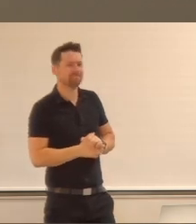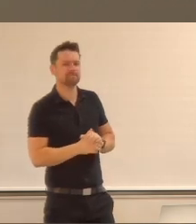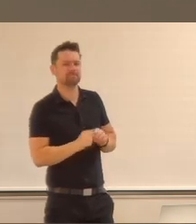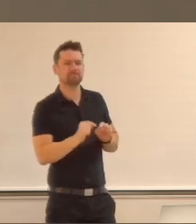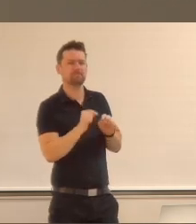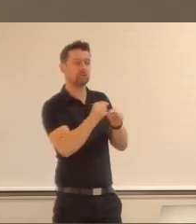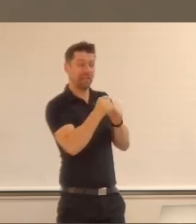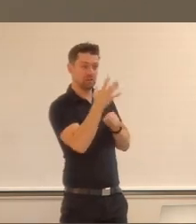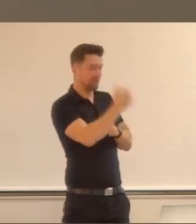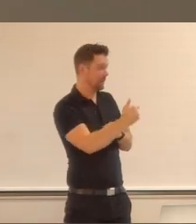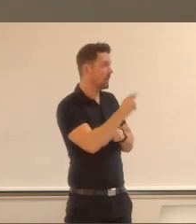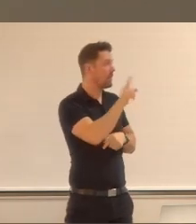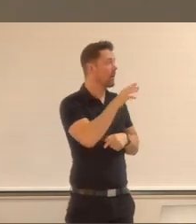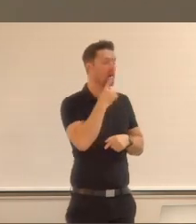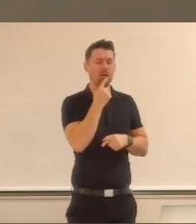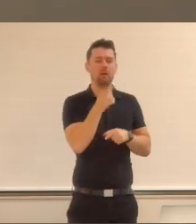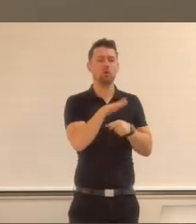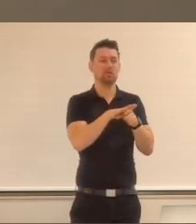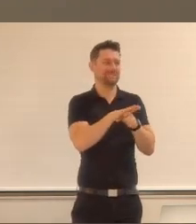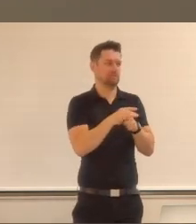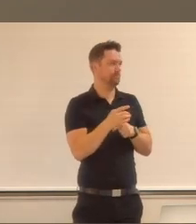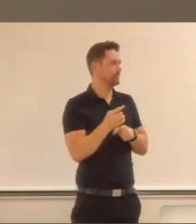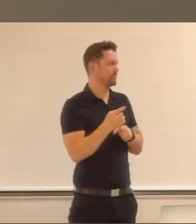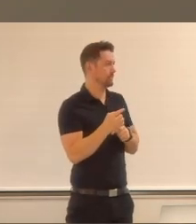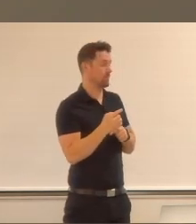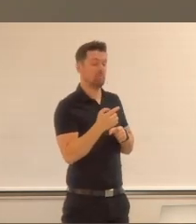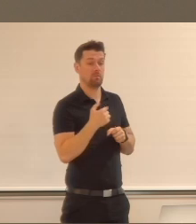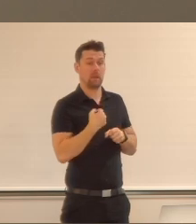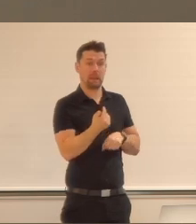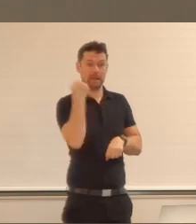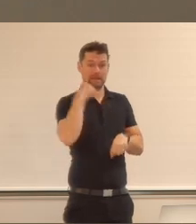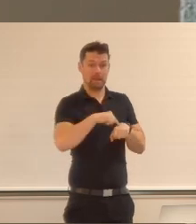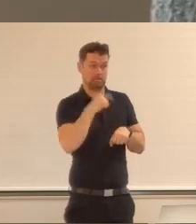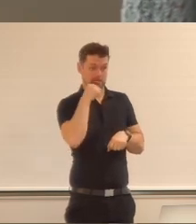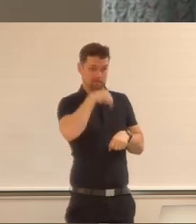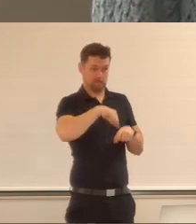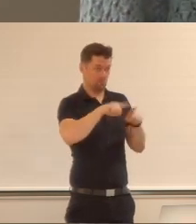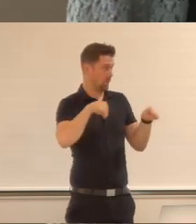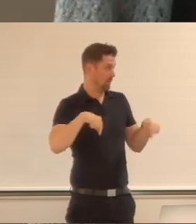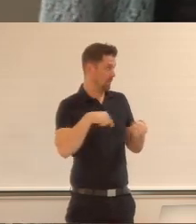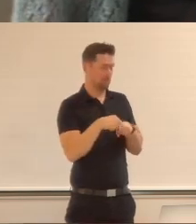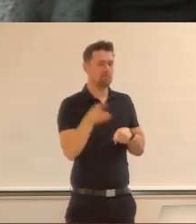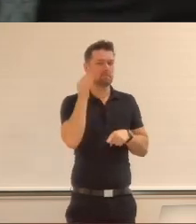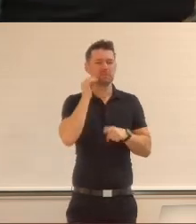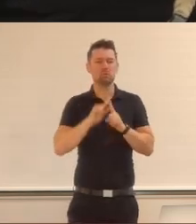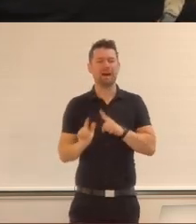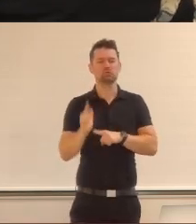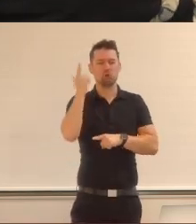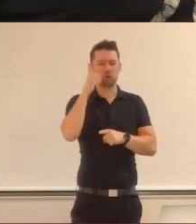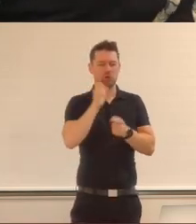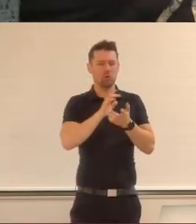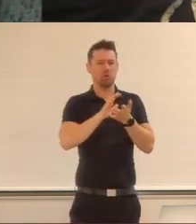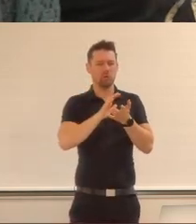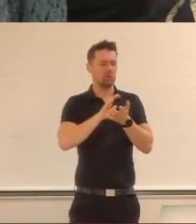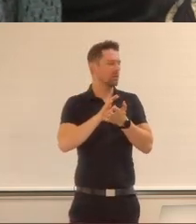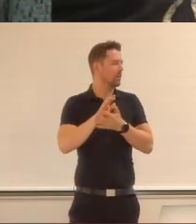some context. The last time I was in that room was to listen to, uh, astronaut Claude Nicolier, actually. And, um, he